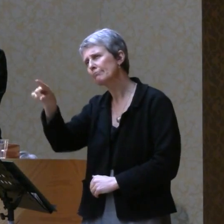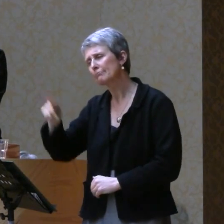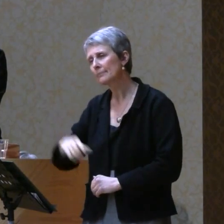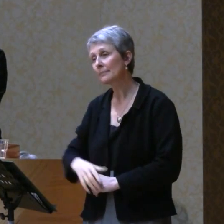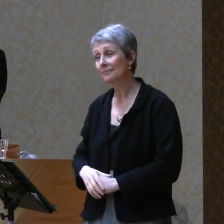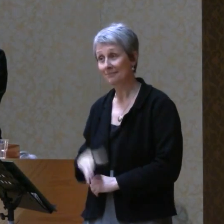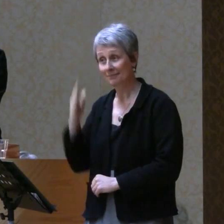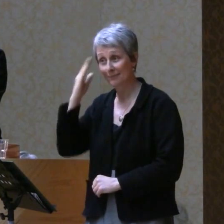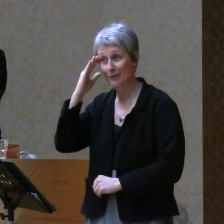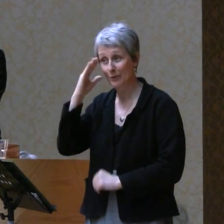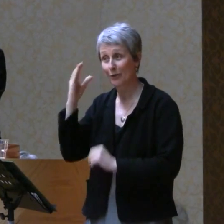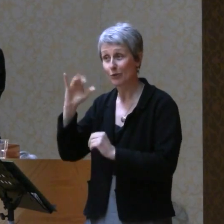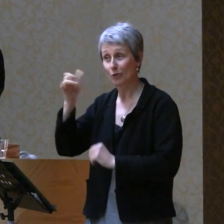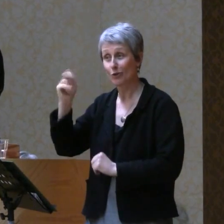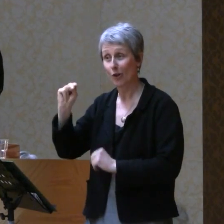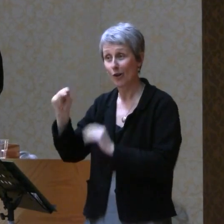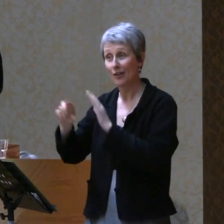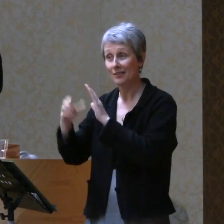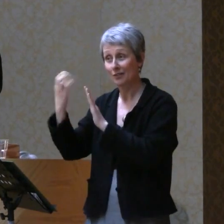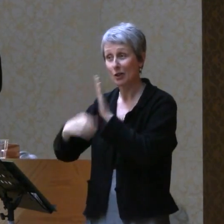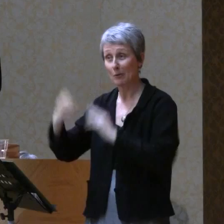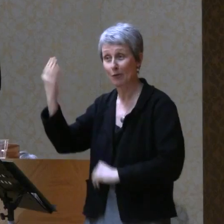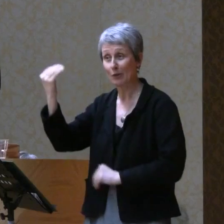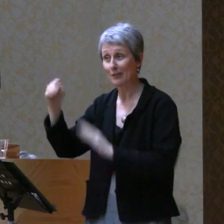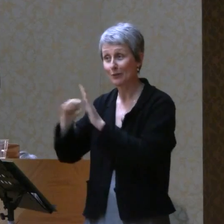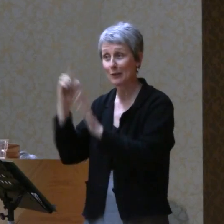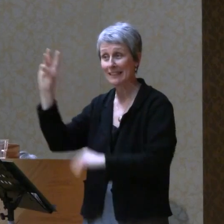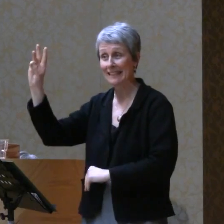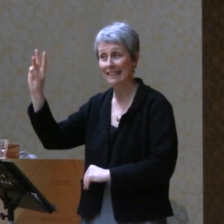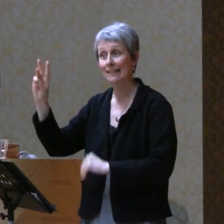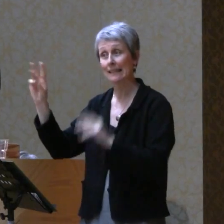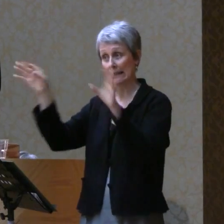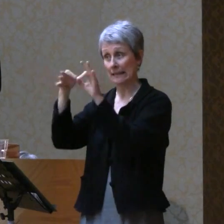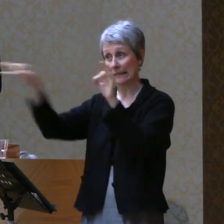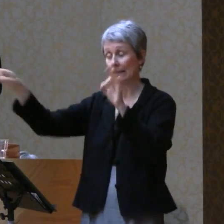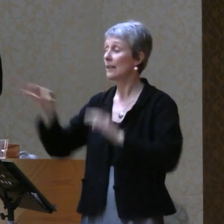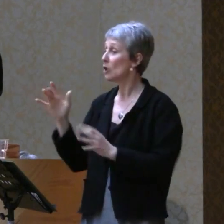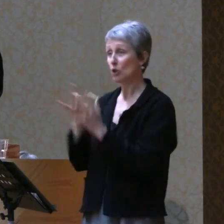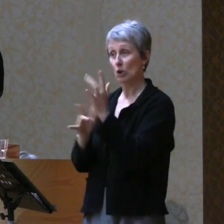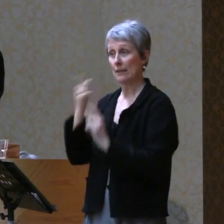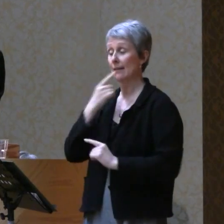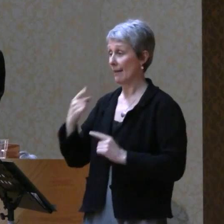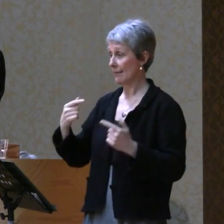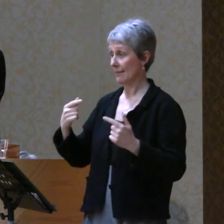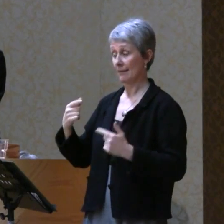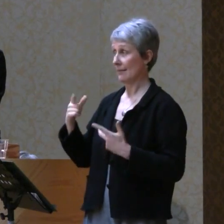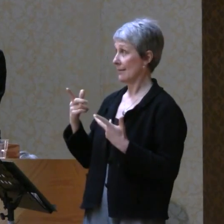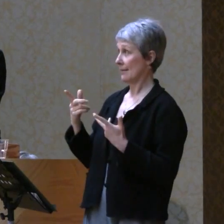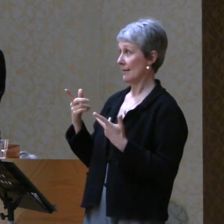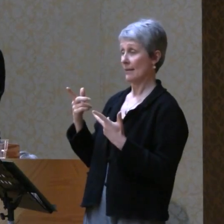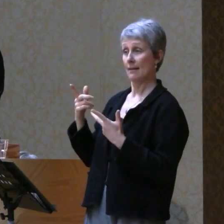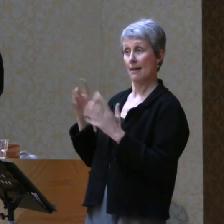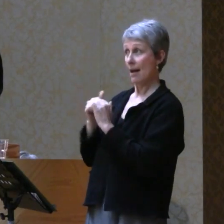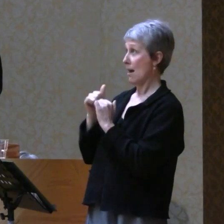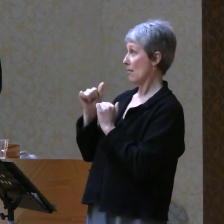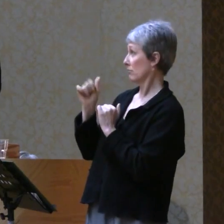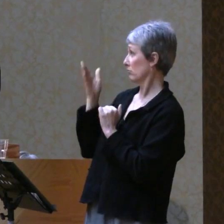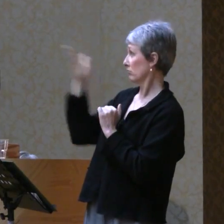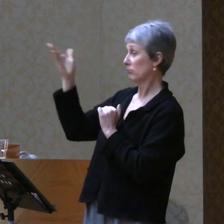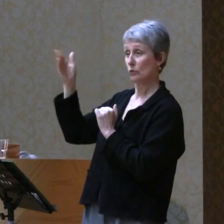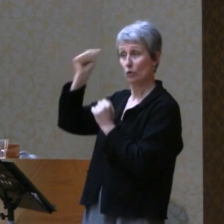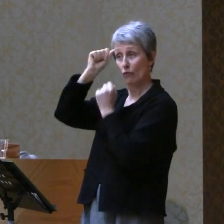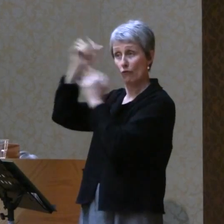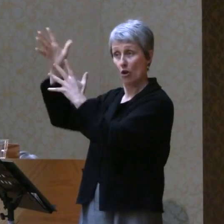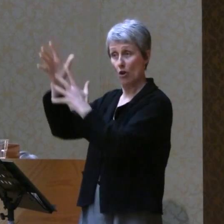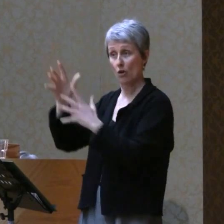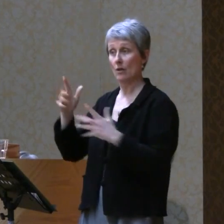Some of you know this, don't you? Jesus said to him, I am the way, the truth, and the life. No man comes